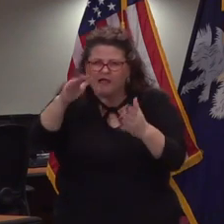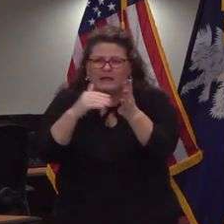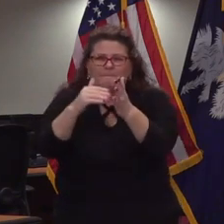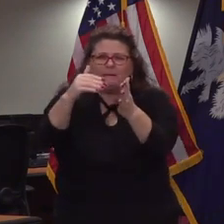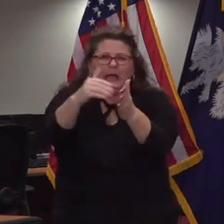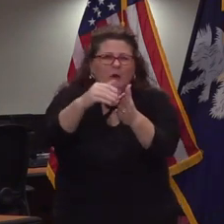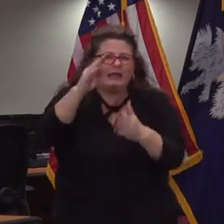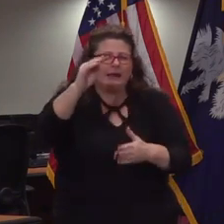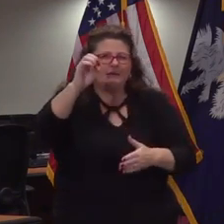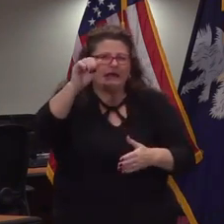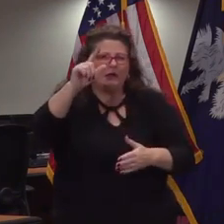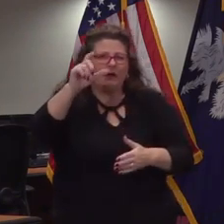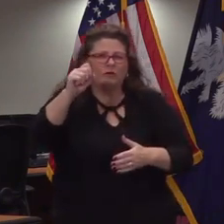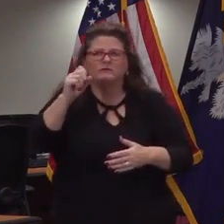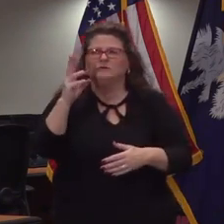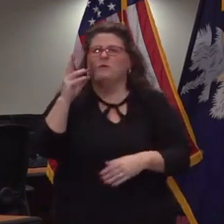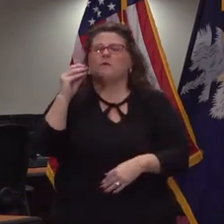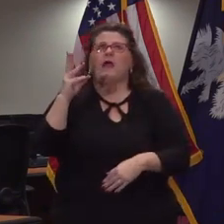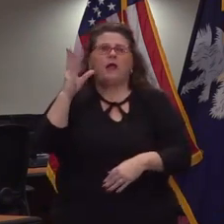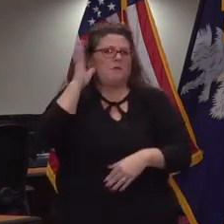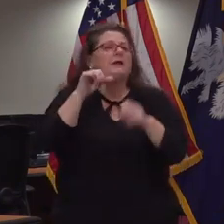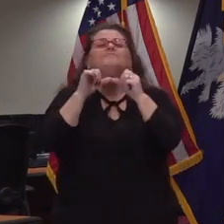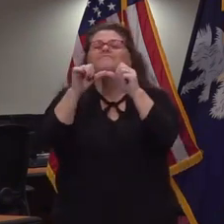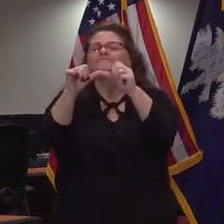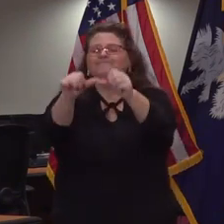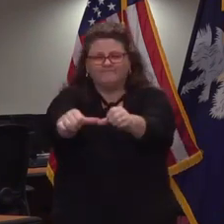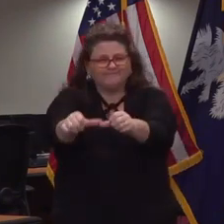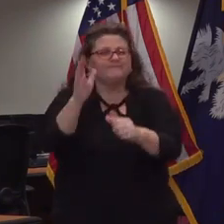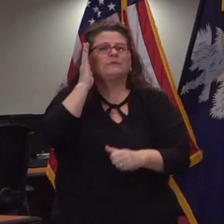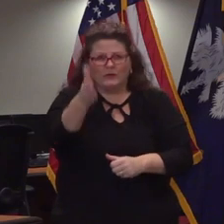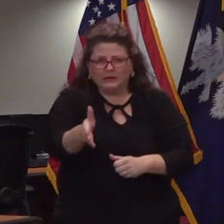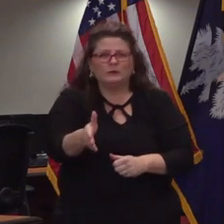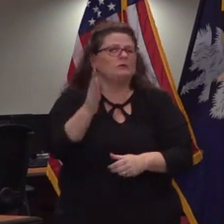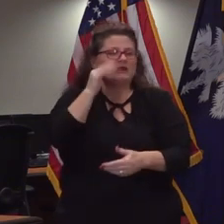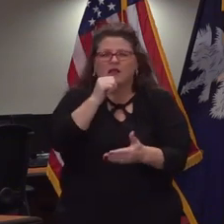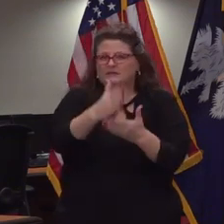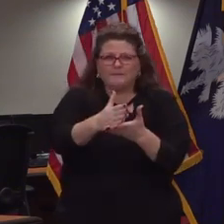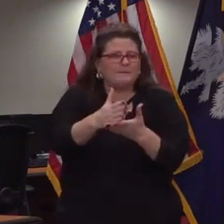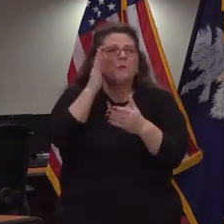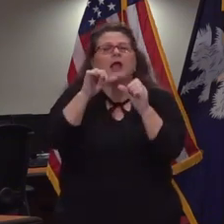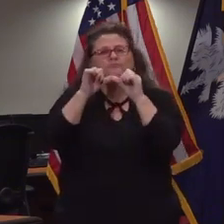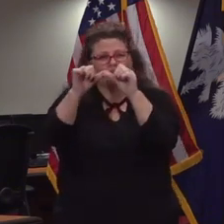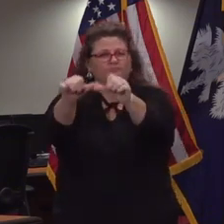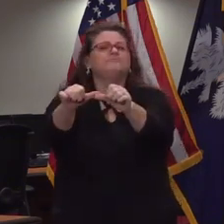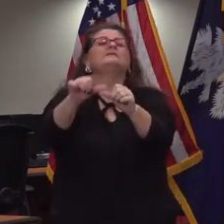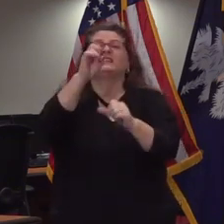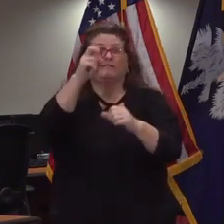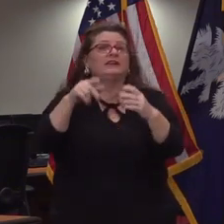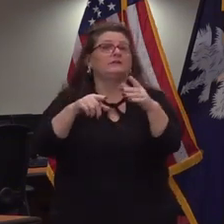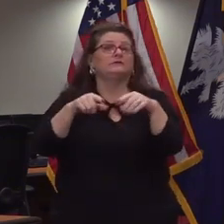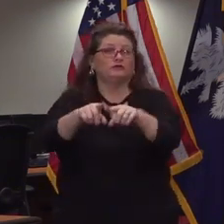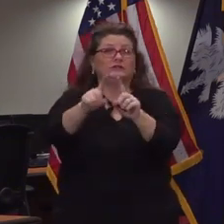meals and and that service will continue as it always does during the summer months i want to particularly